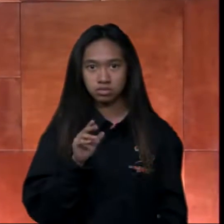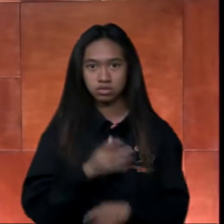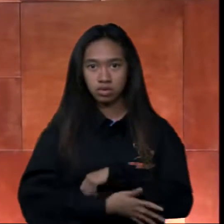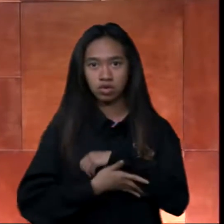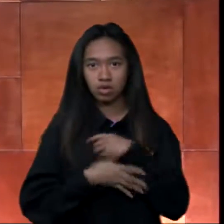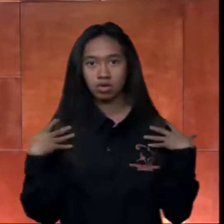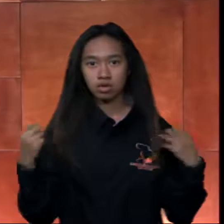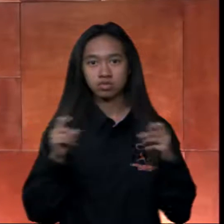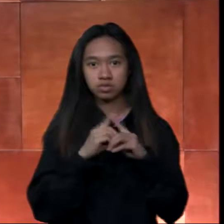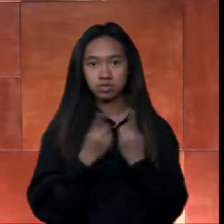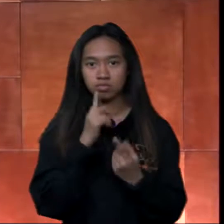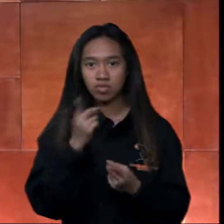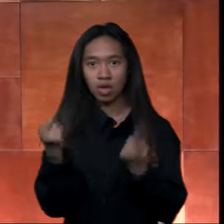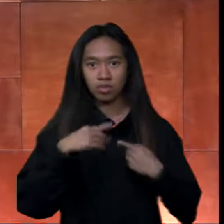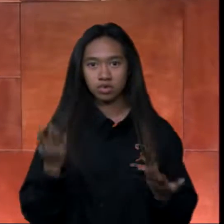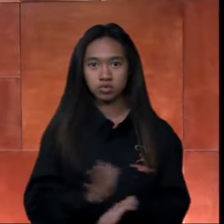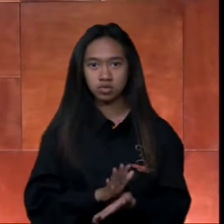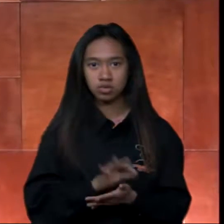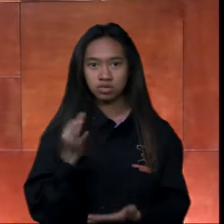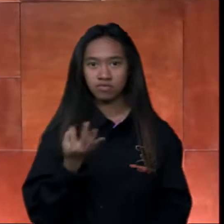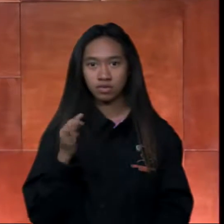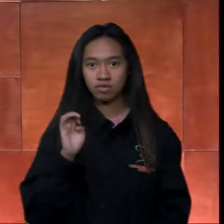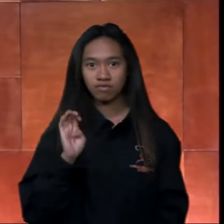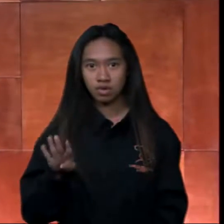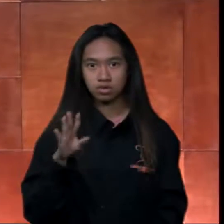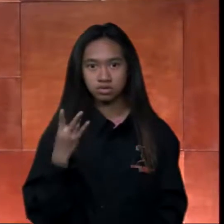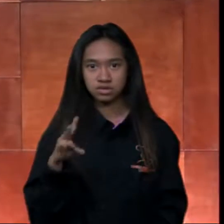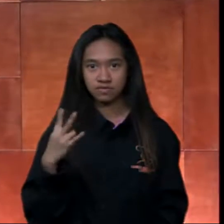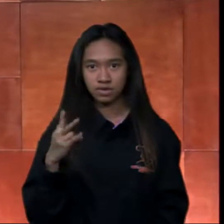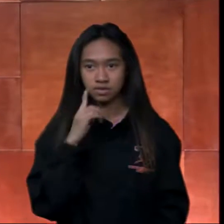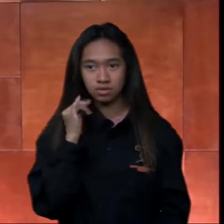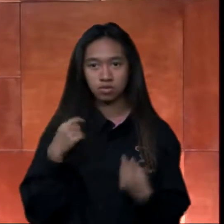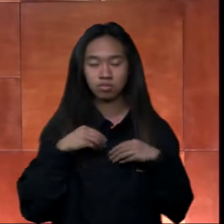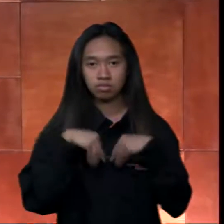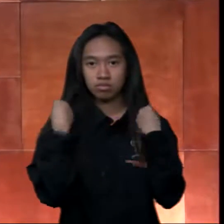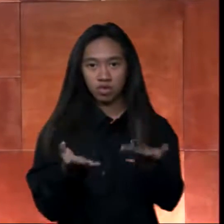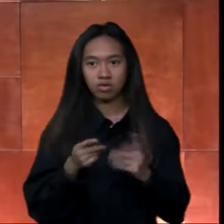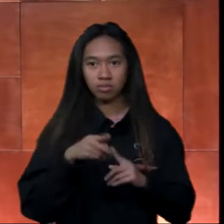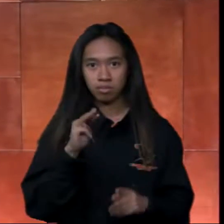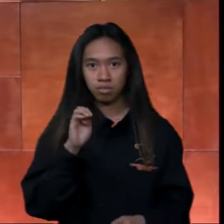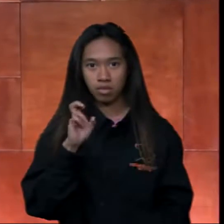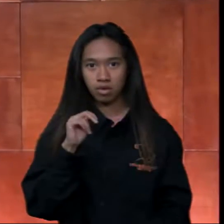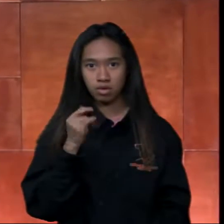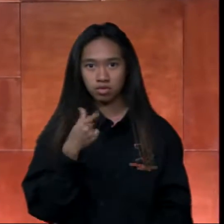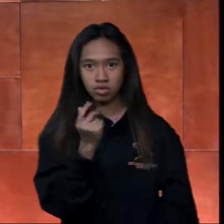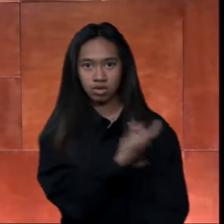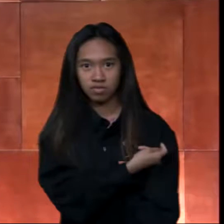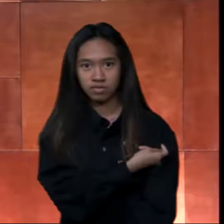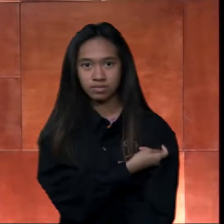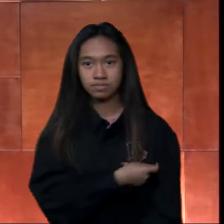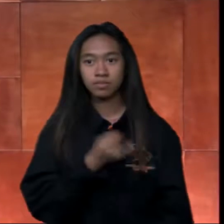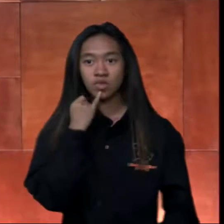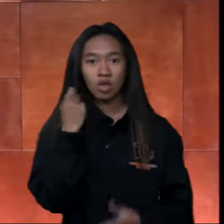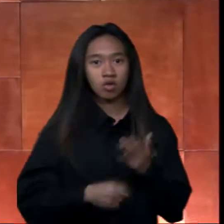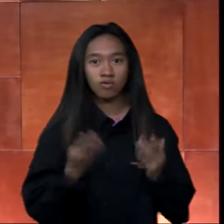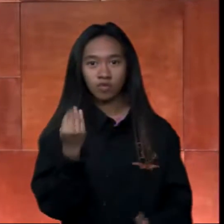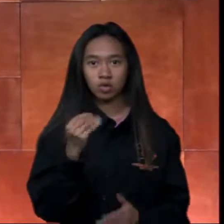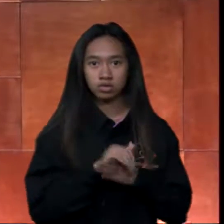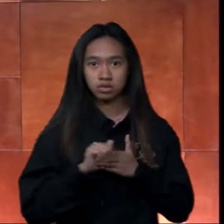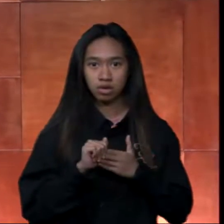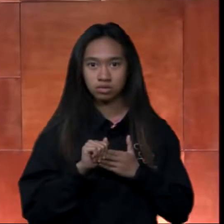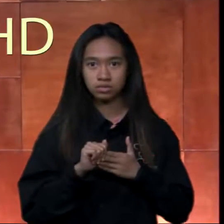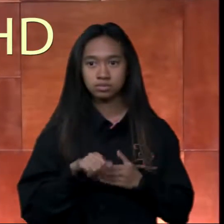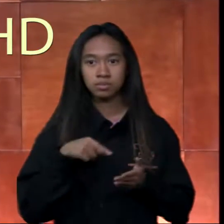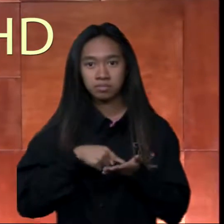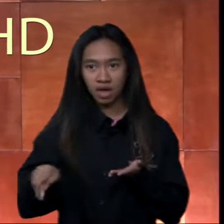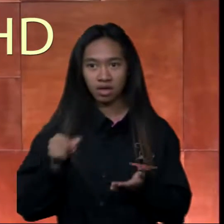be at Western Hills High School on Friday the 17th to give Manager Coggle vaccines. The cost will be $14 payable